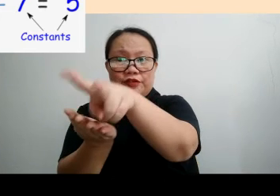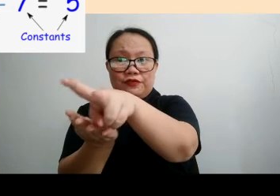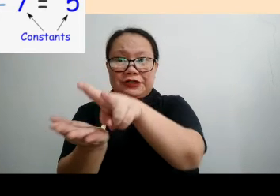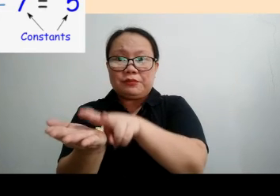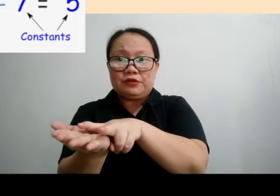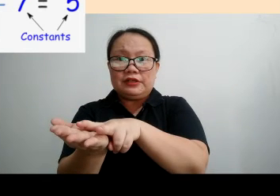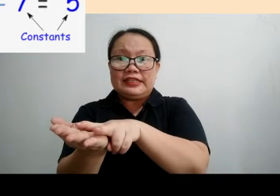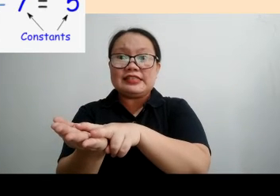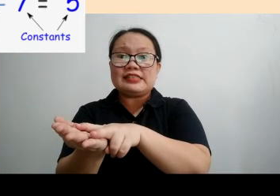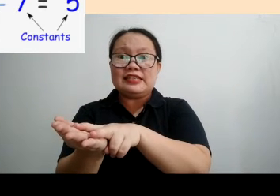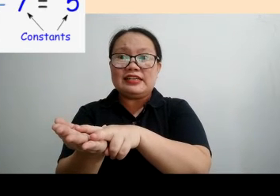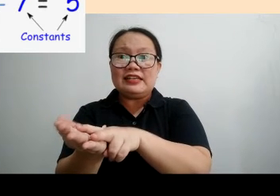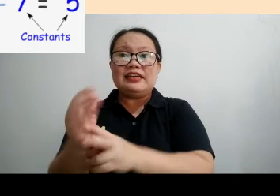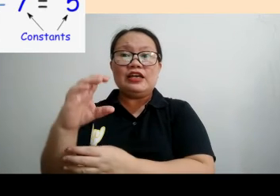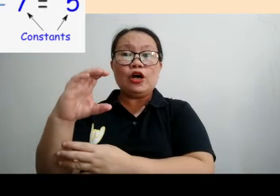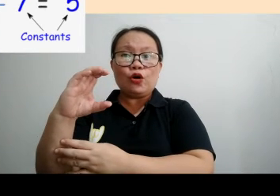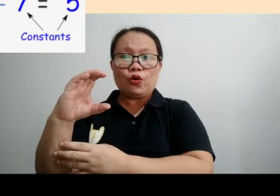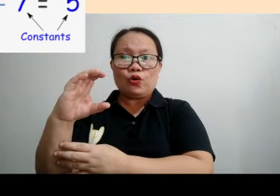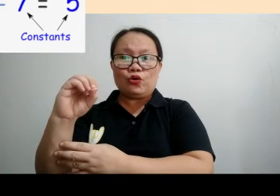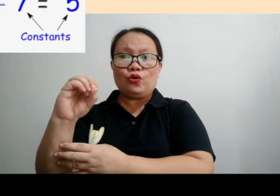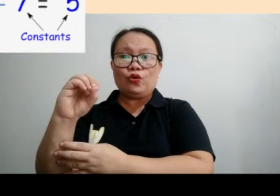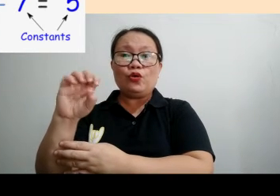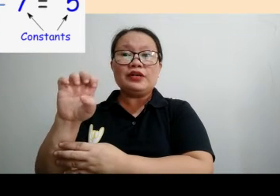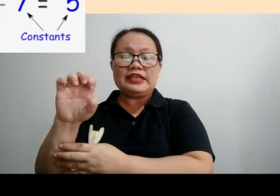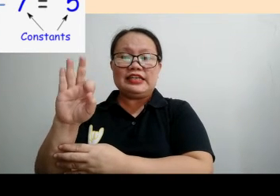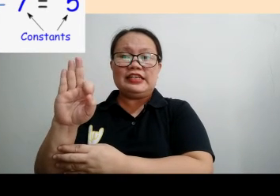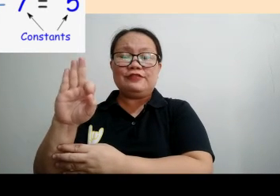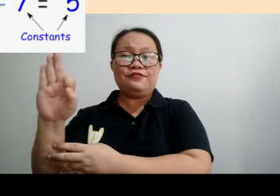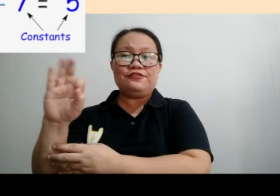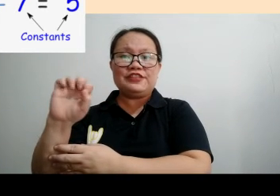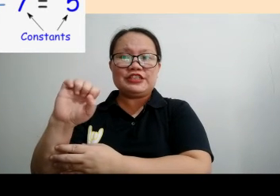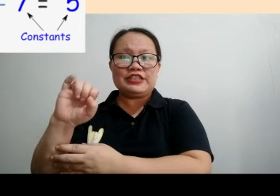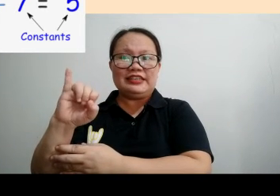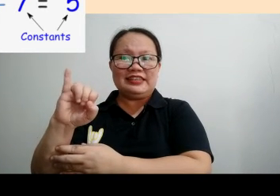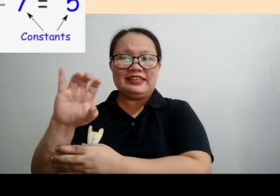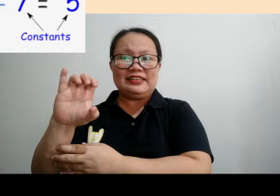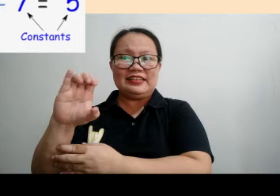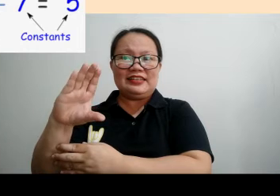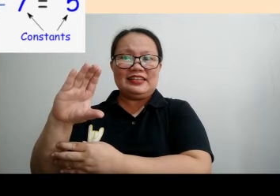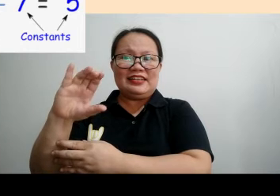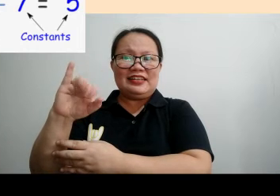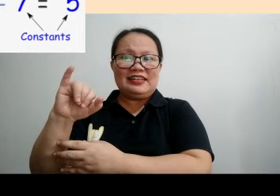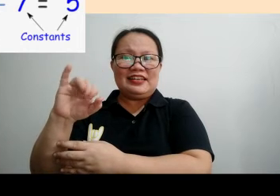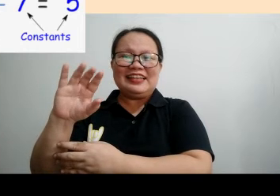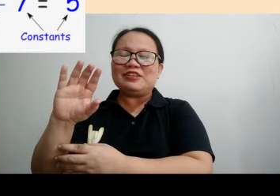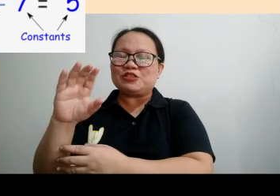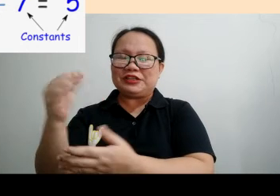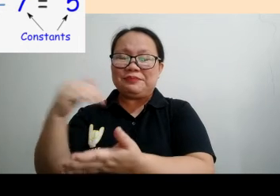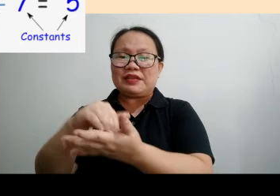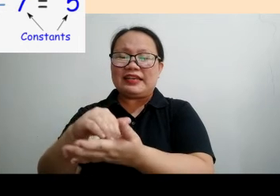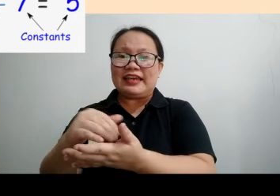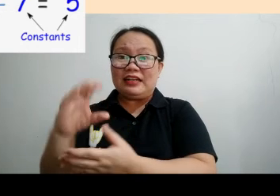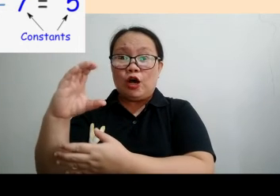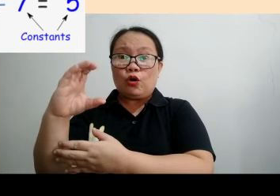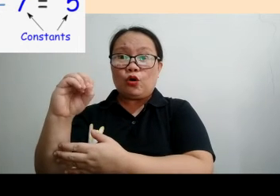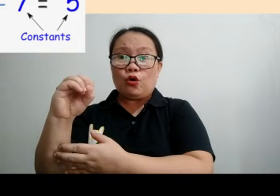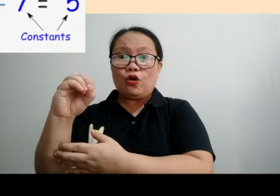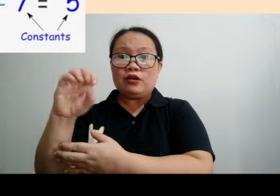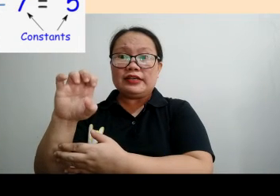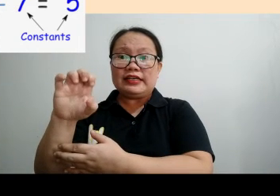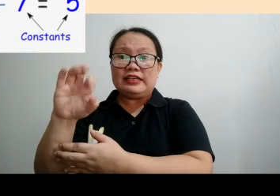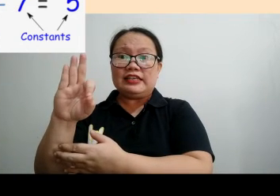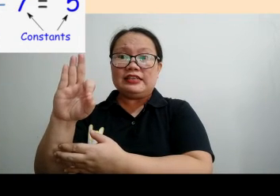partner of the variable is the coefficient. Sorry, get